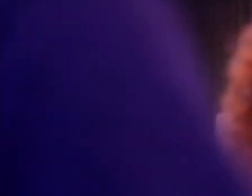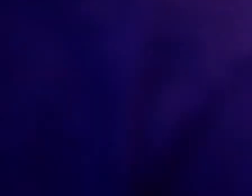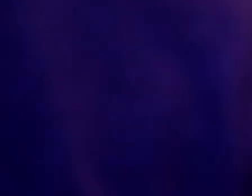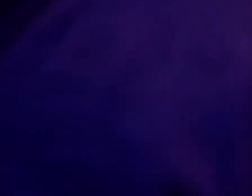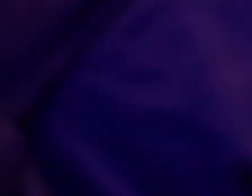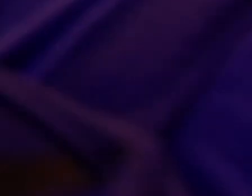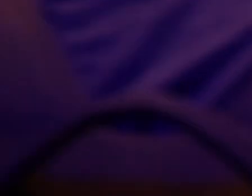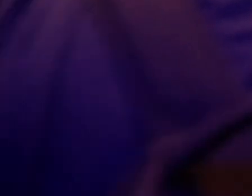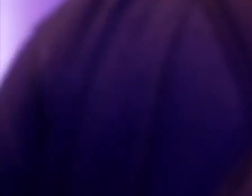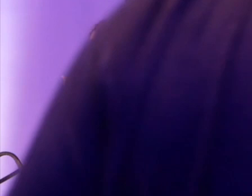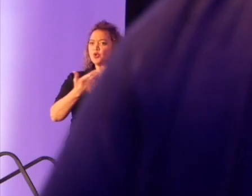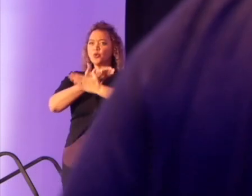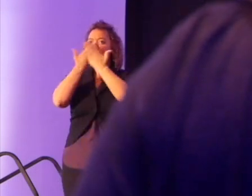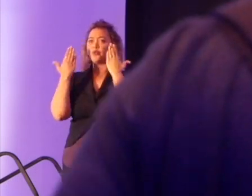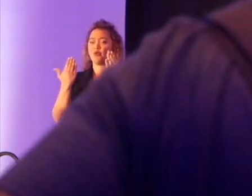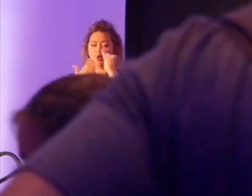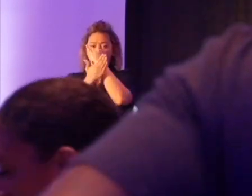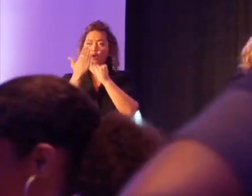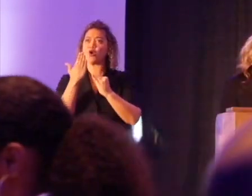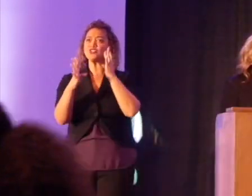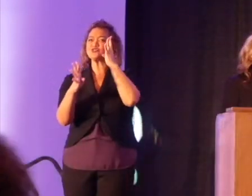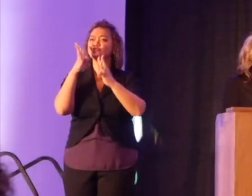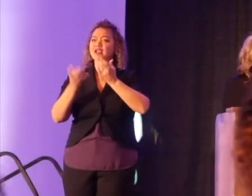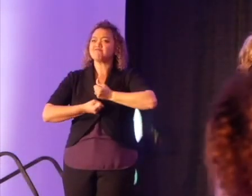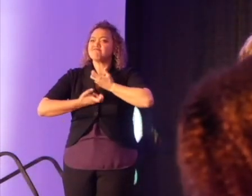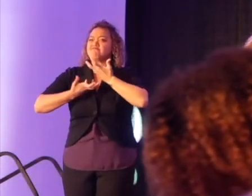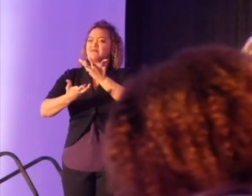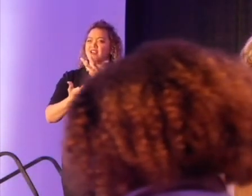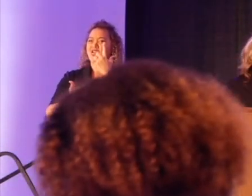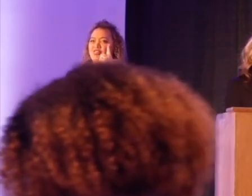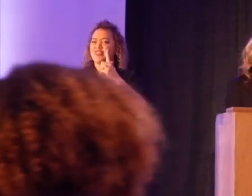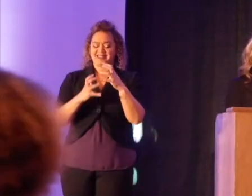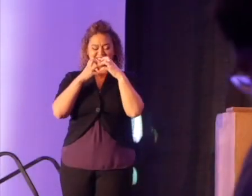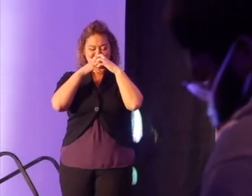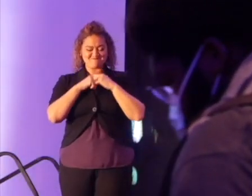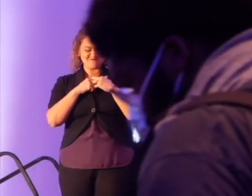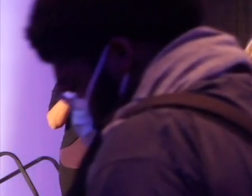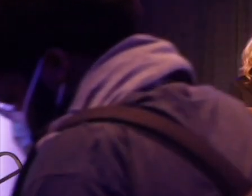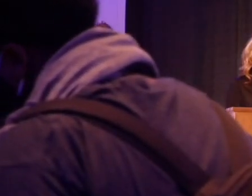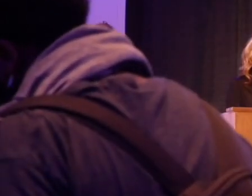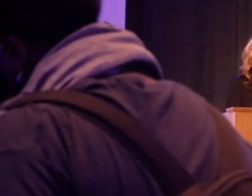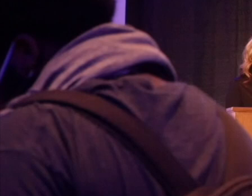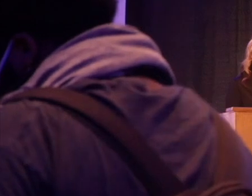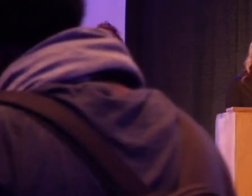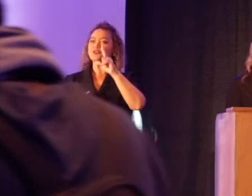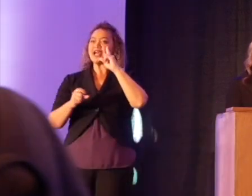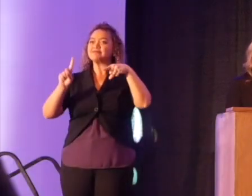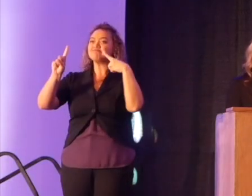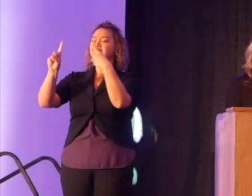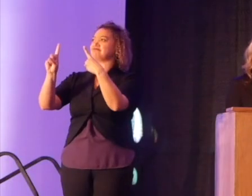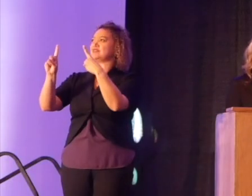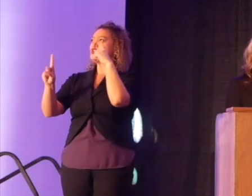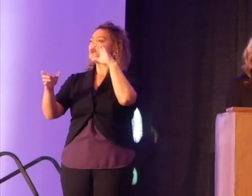a value of the arts and creative expression, a core of democratic ideals, and a value to believe in something bigger